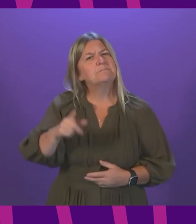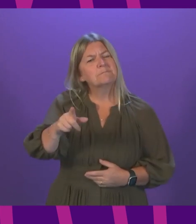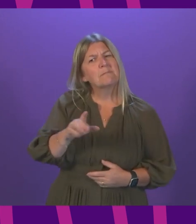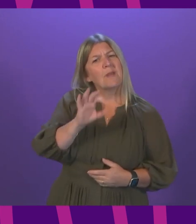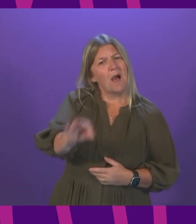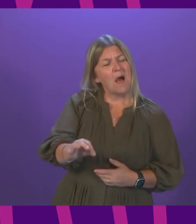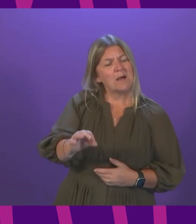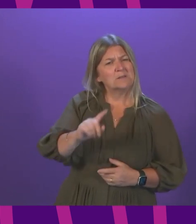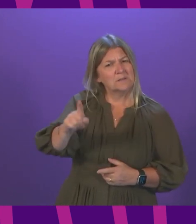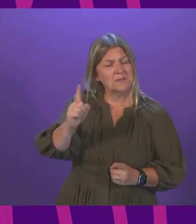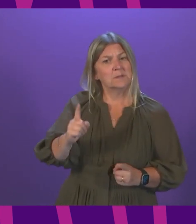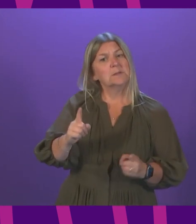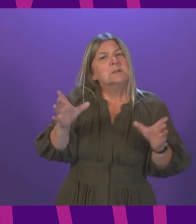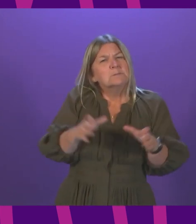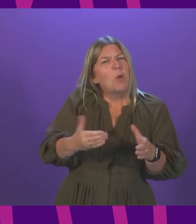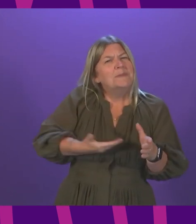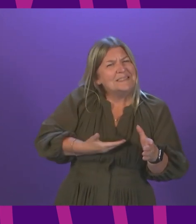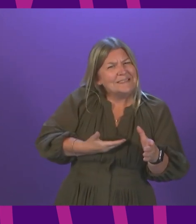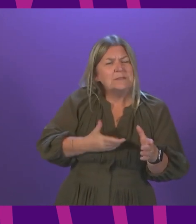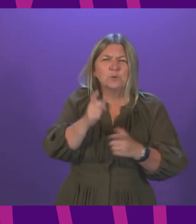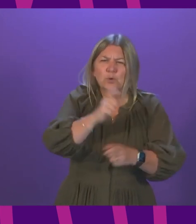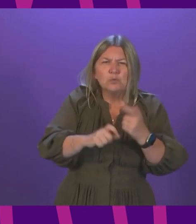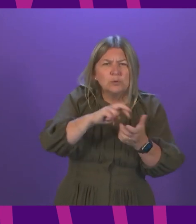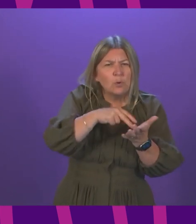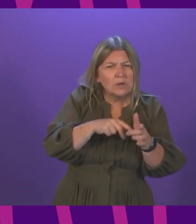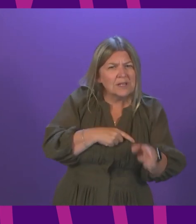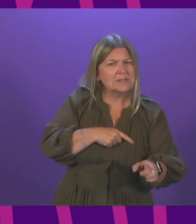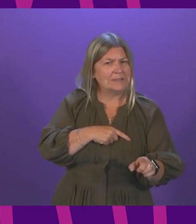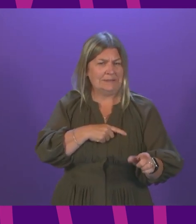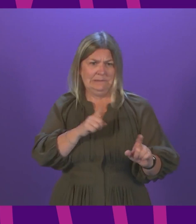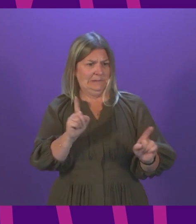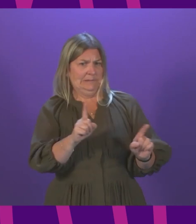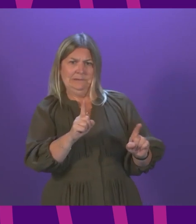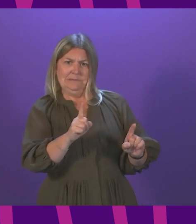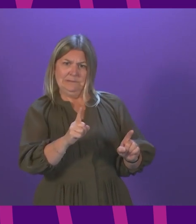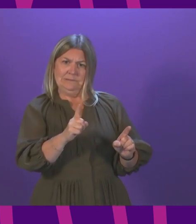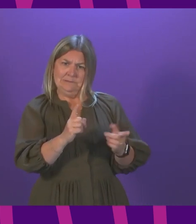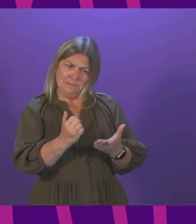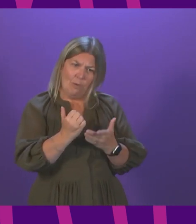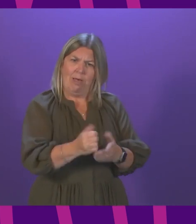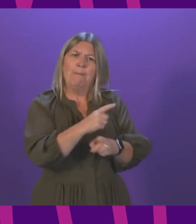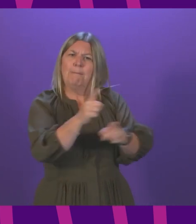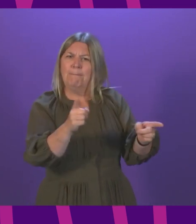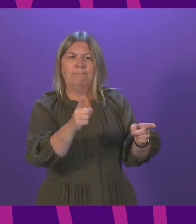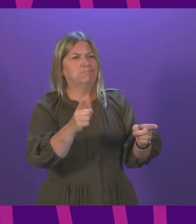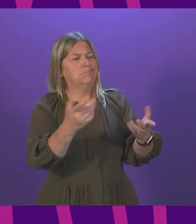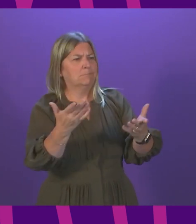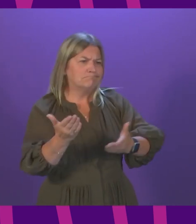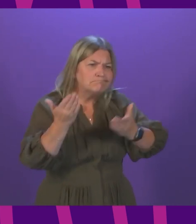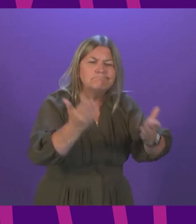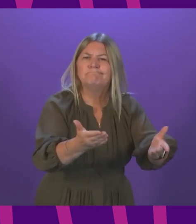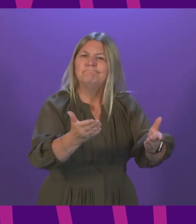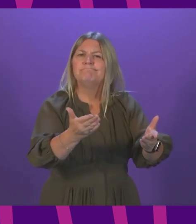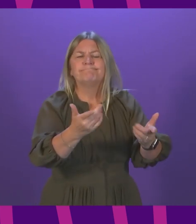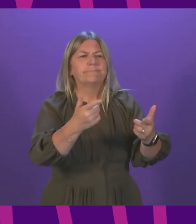are available to small businesses and community organisations with regards to introducing ventilation systems to allow, more practical, the